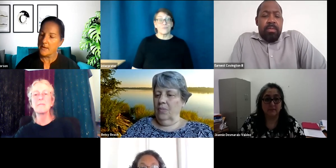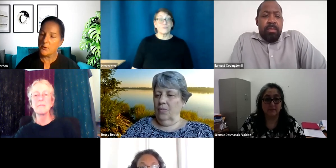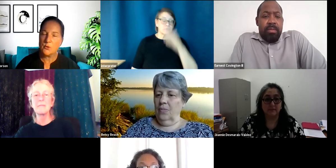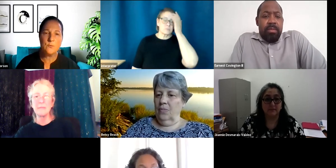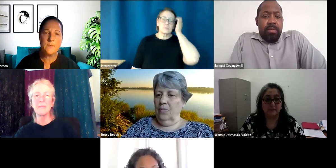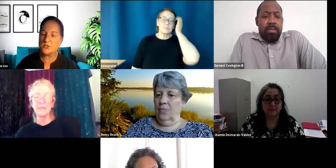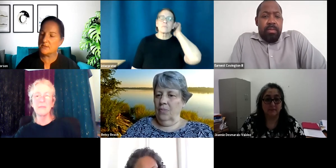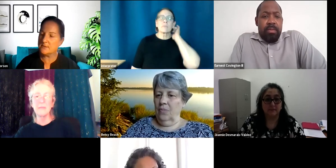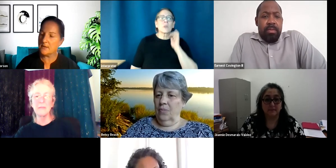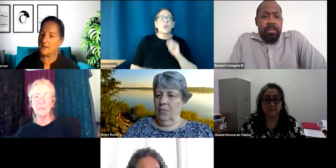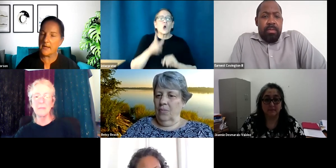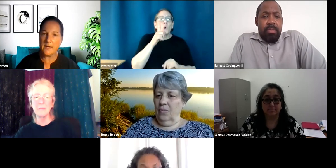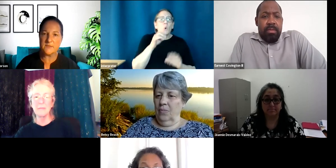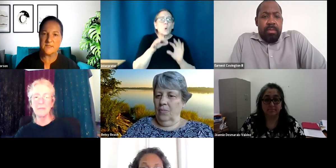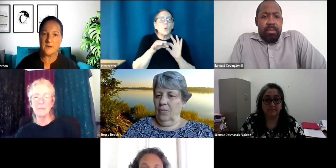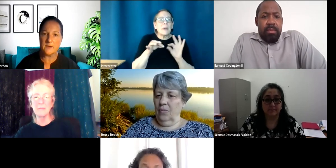And who mentioned Amazon?